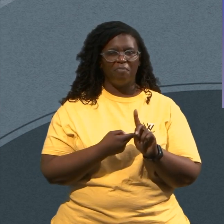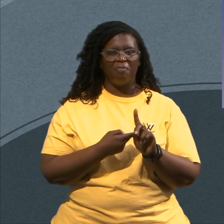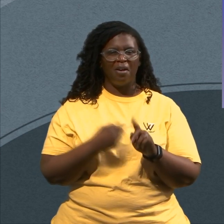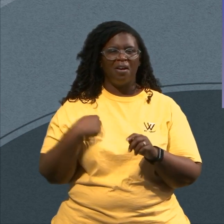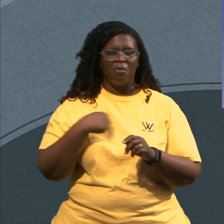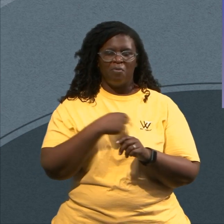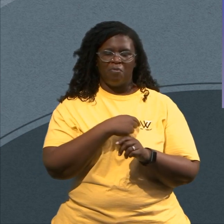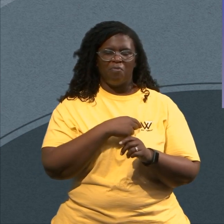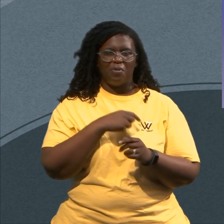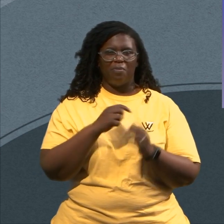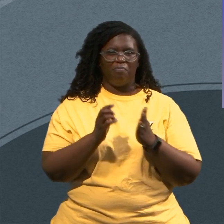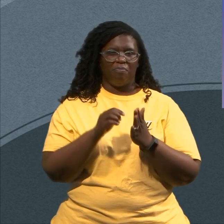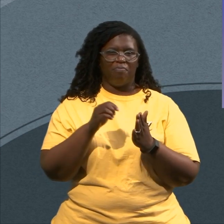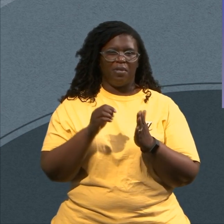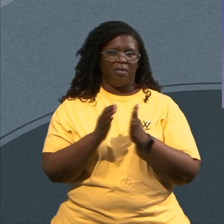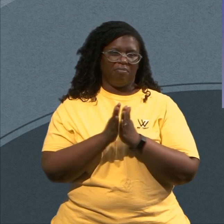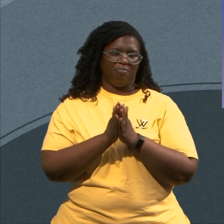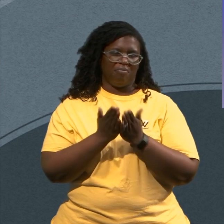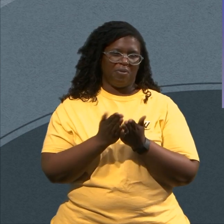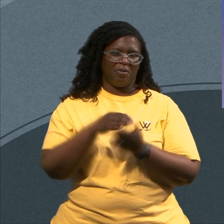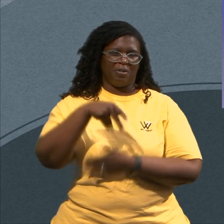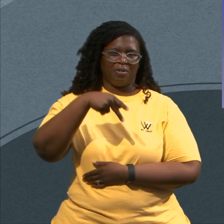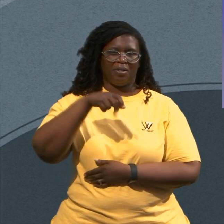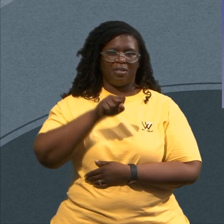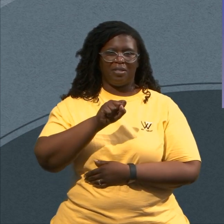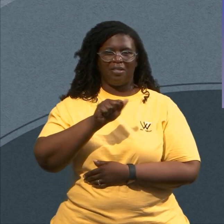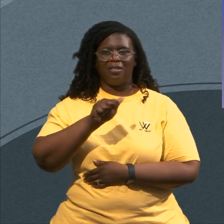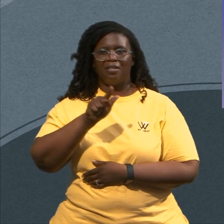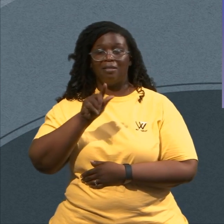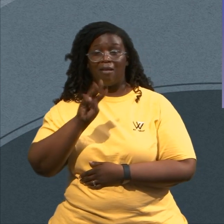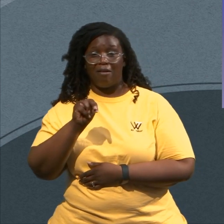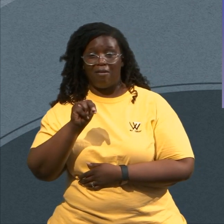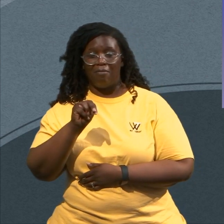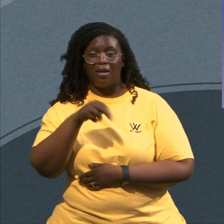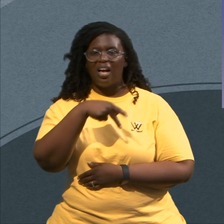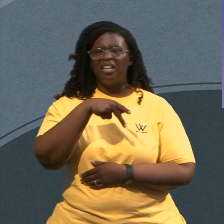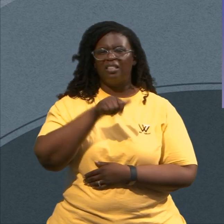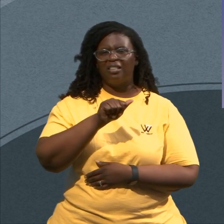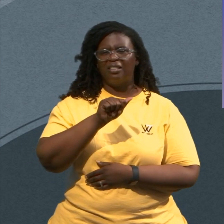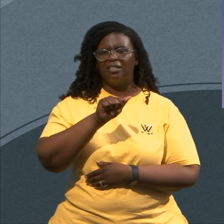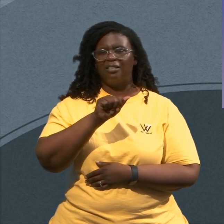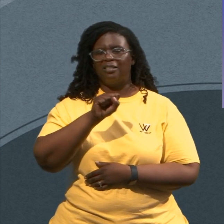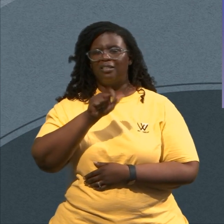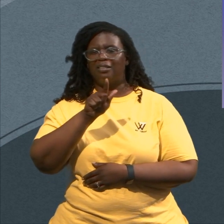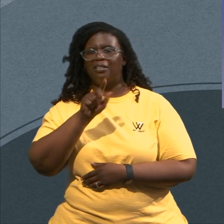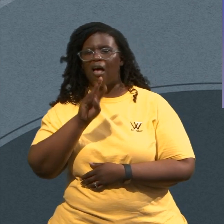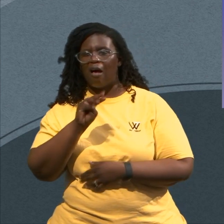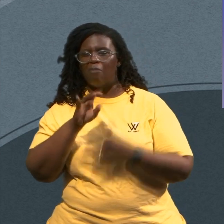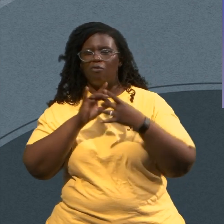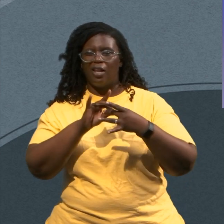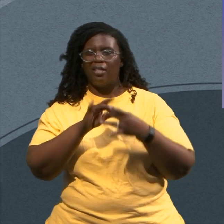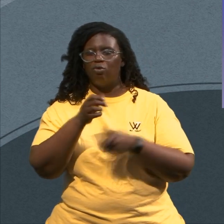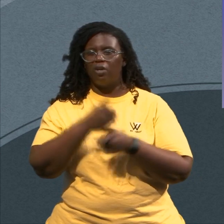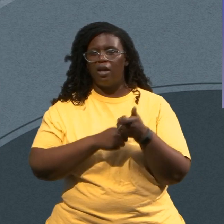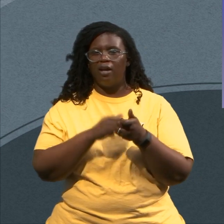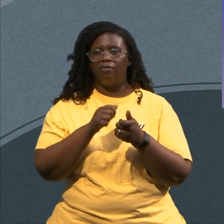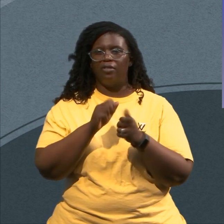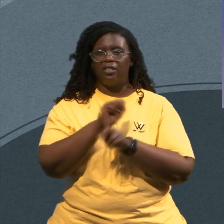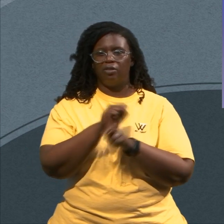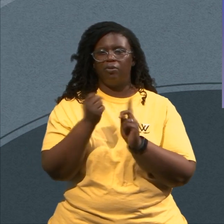And a psalm for every situation I really have been preaching a mini-series out of Psalm 46 Today is going to be my last